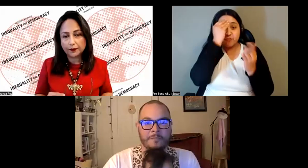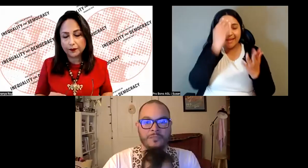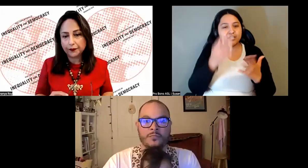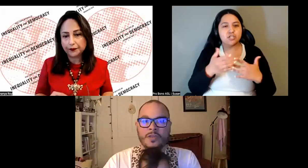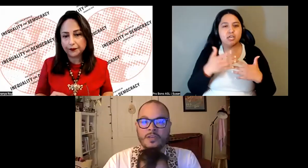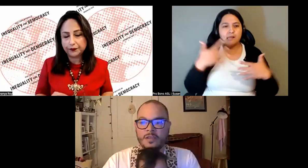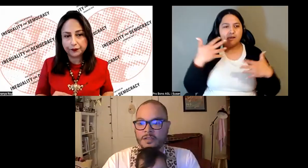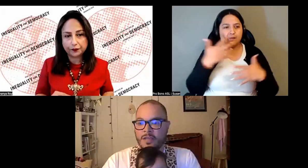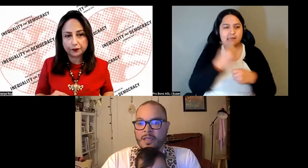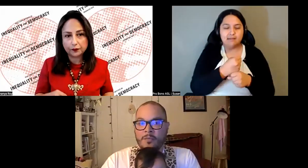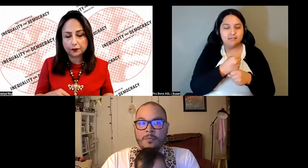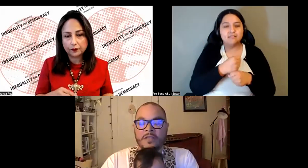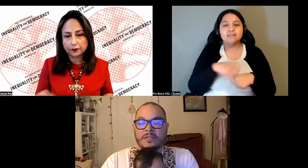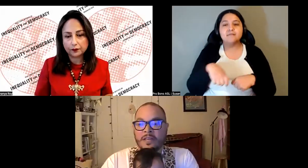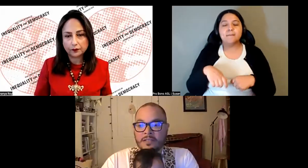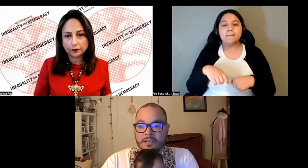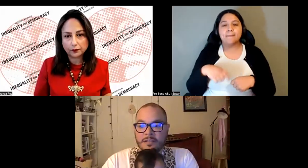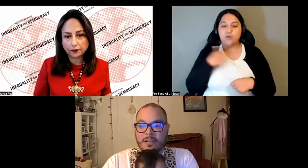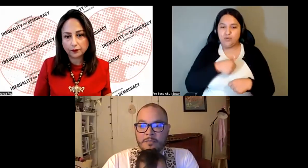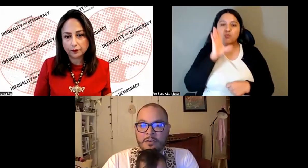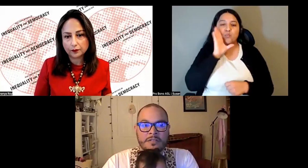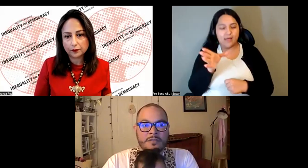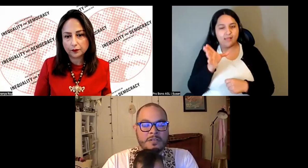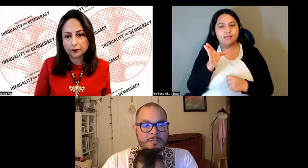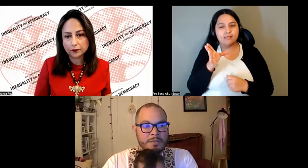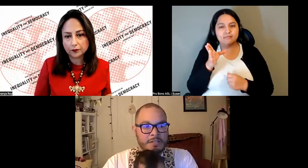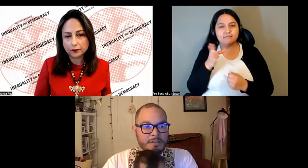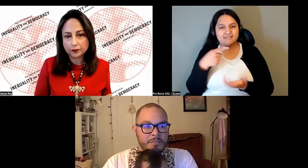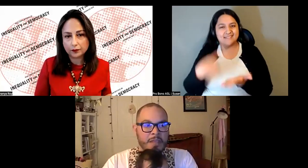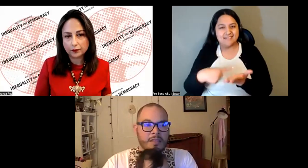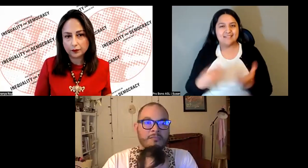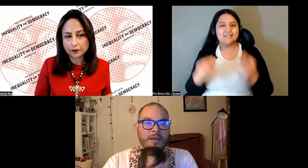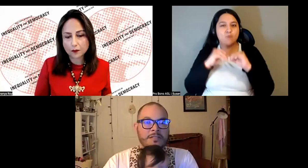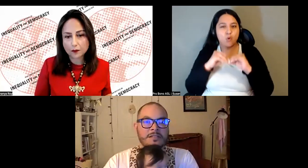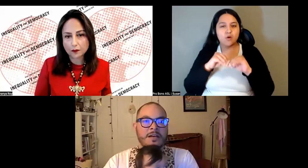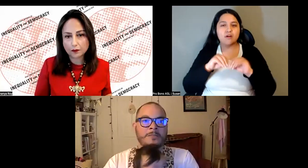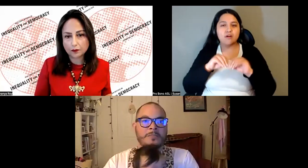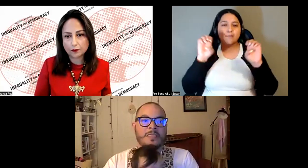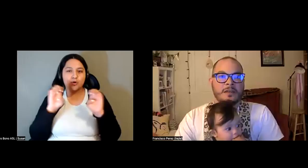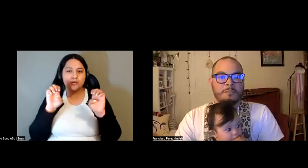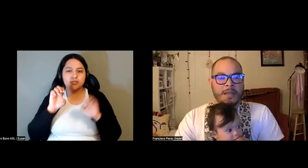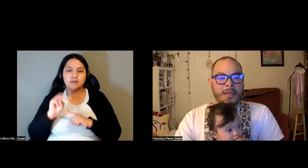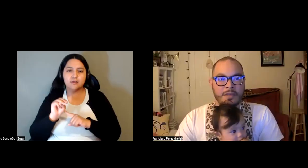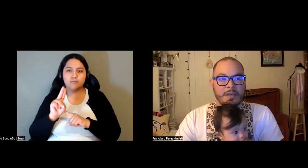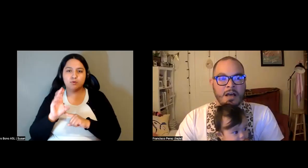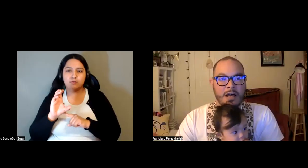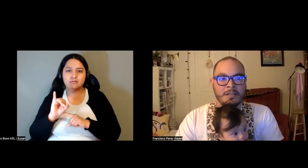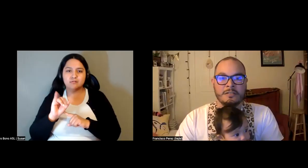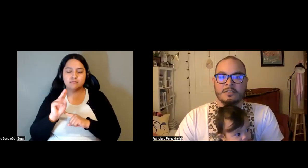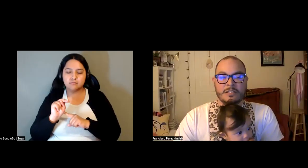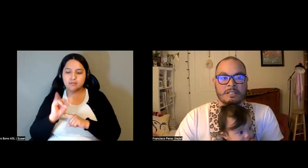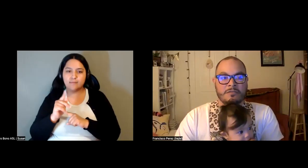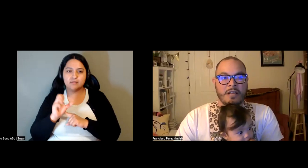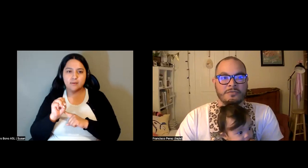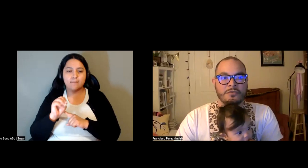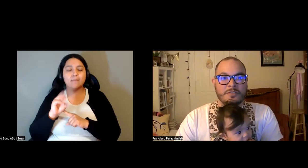time. We will be discussing emergency municipalism and the effect of the pandemic on